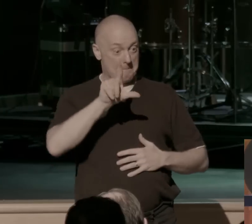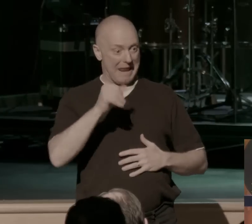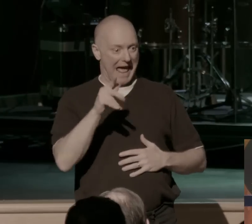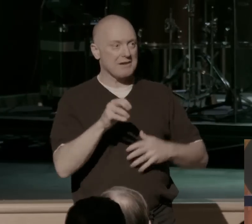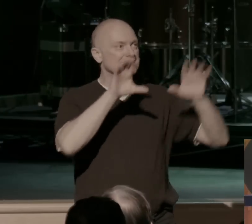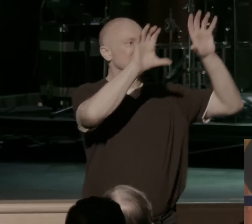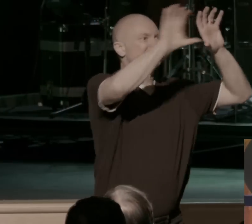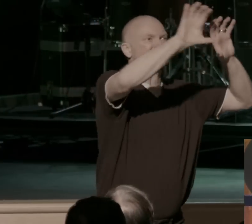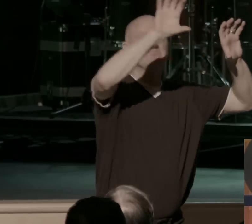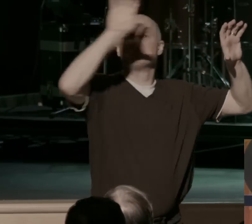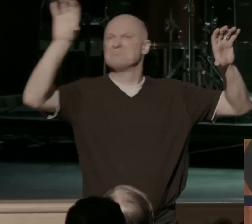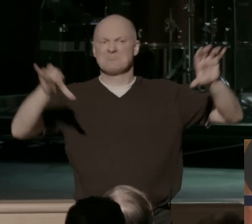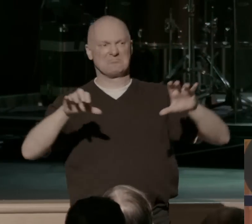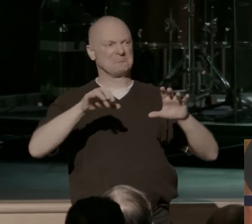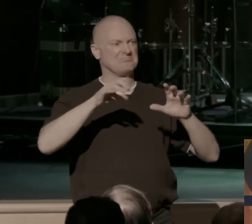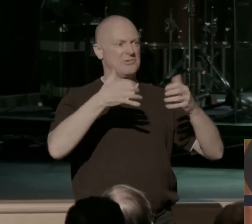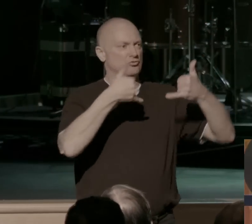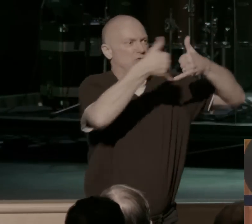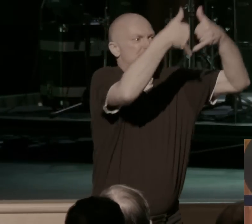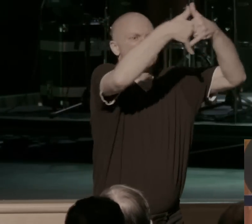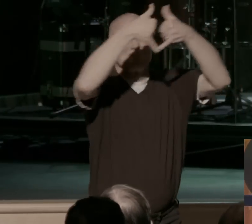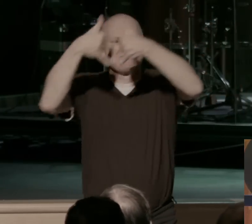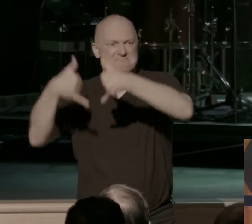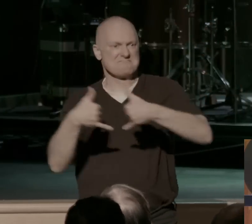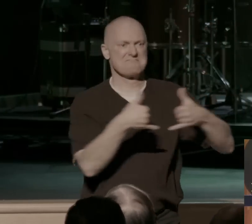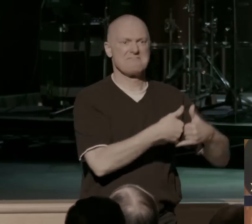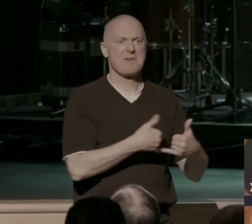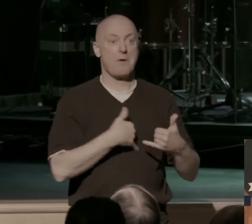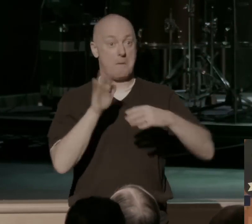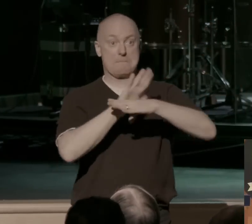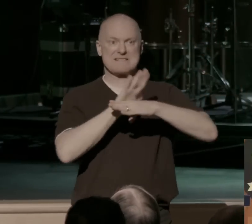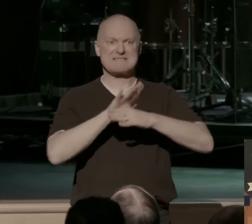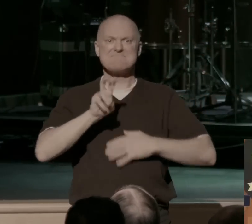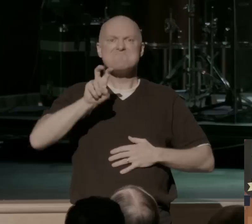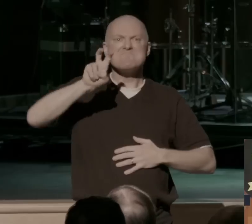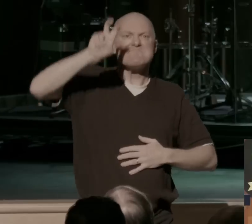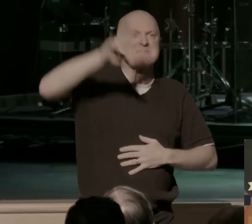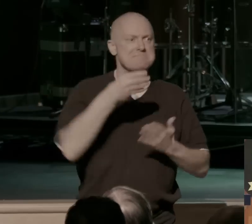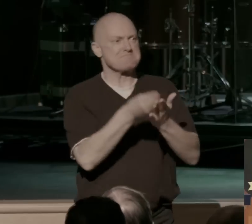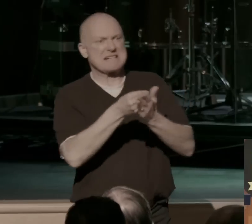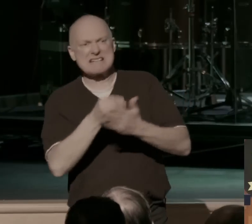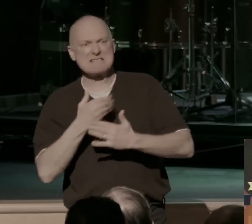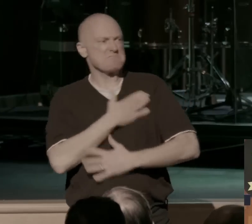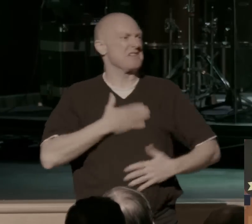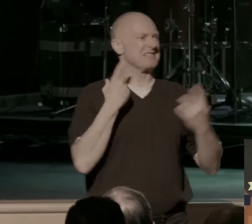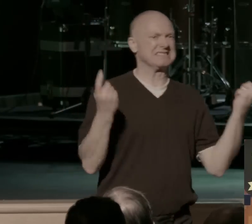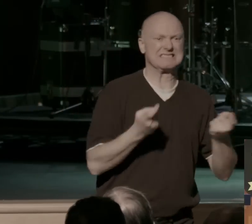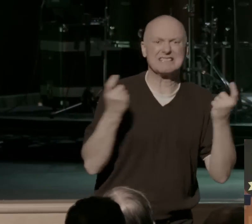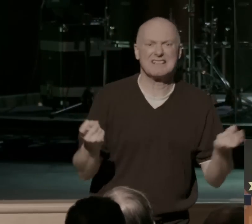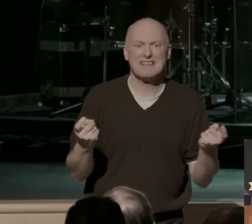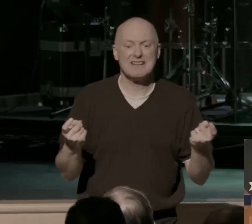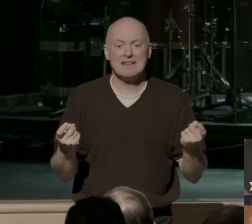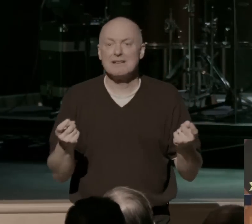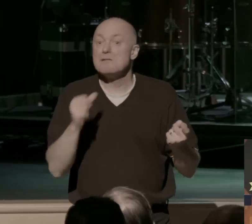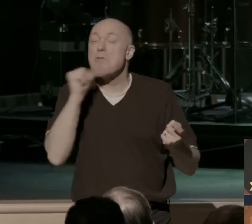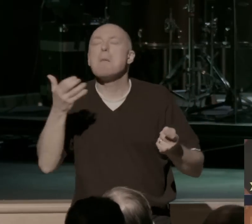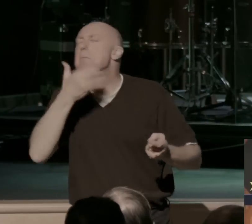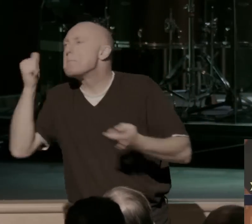on them, not all the praise from people, not all the largest business, all the money, all the pleasures of sin, not even the best family or the